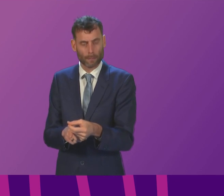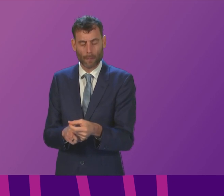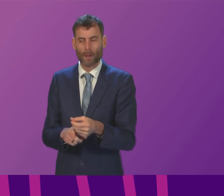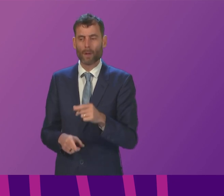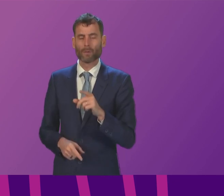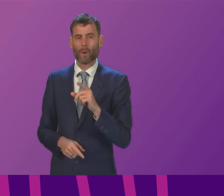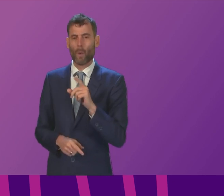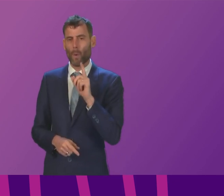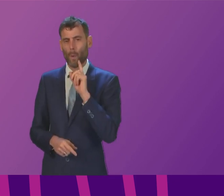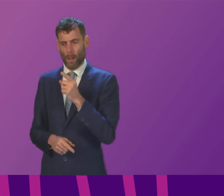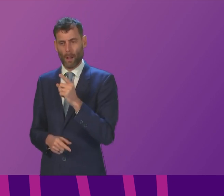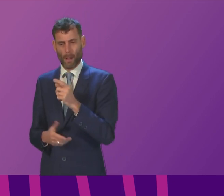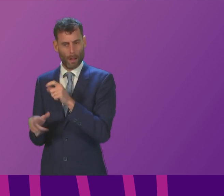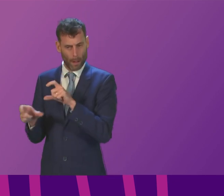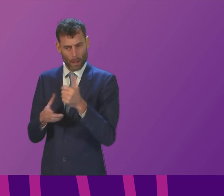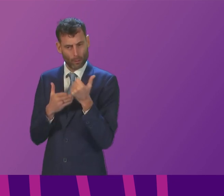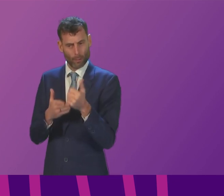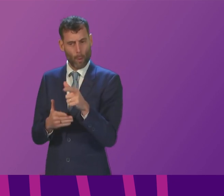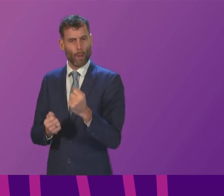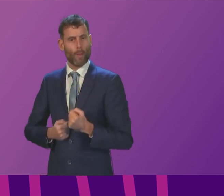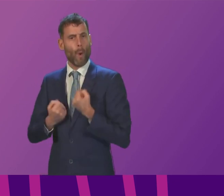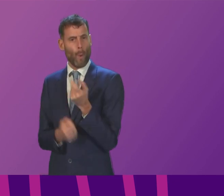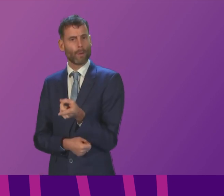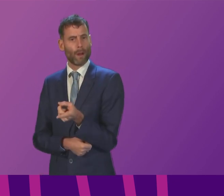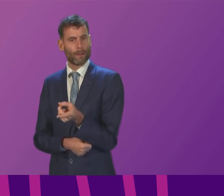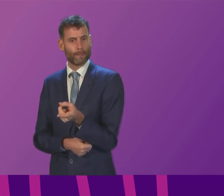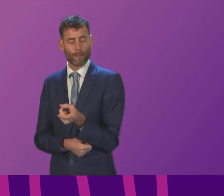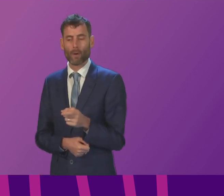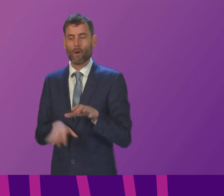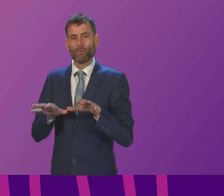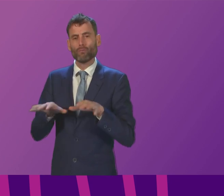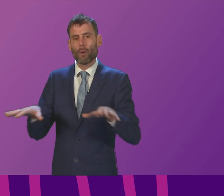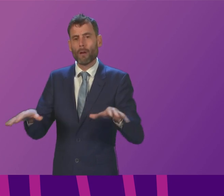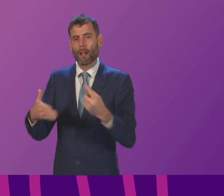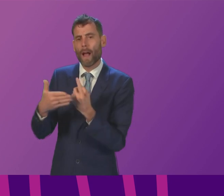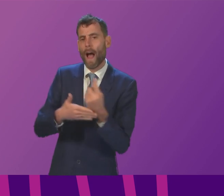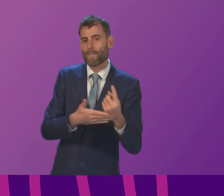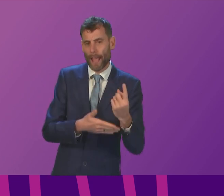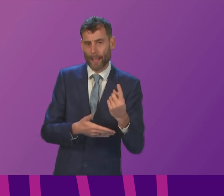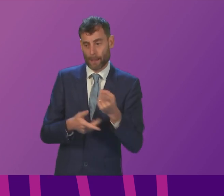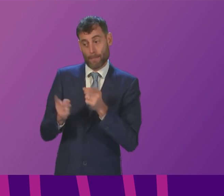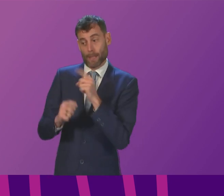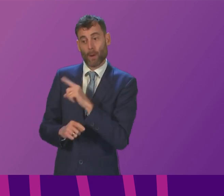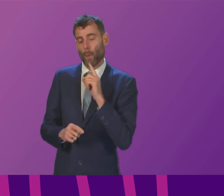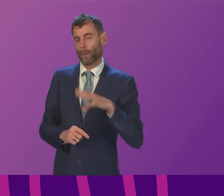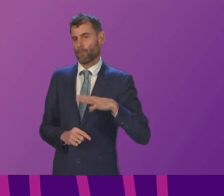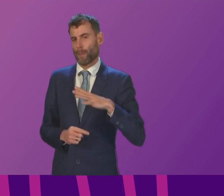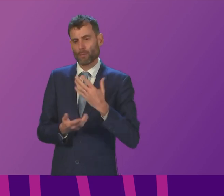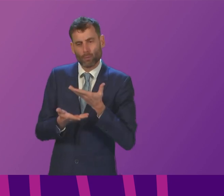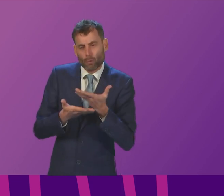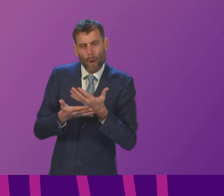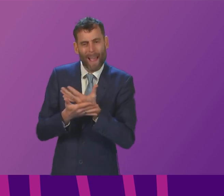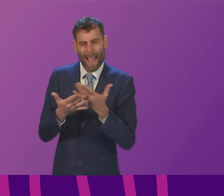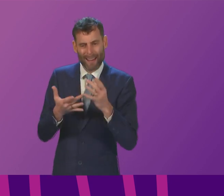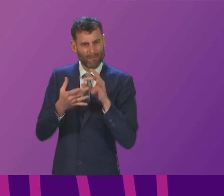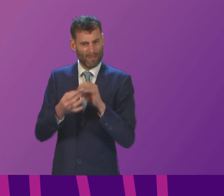support being provided to the owner the rural affairs secretary of course will be happy to engage with any member who wishes further information on the steps